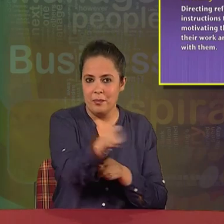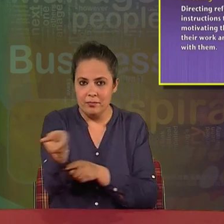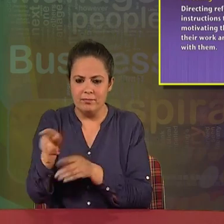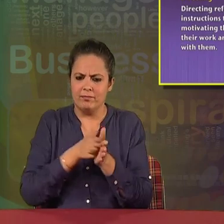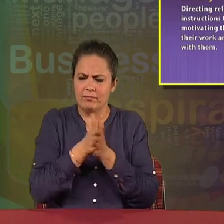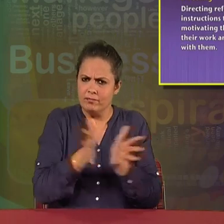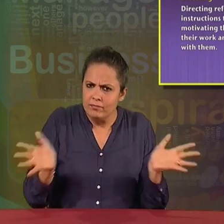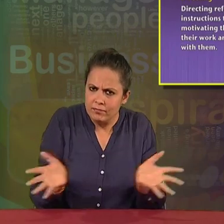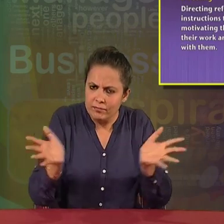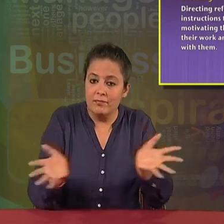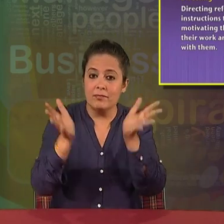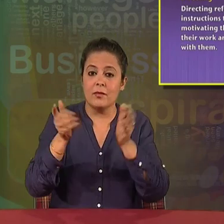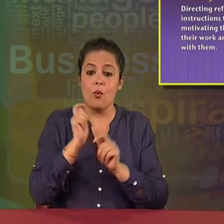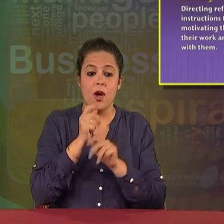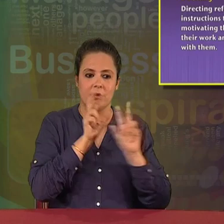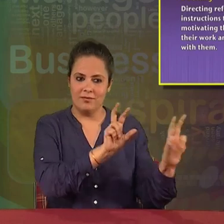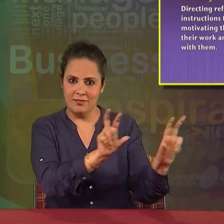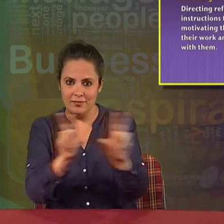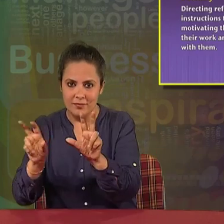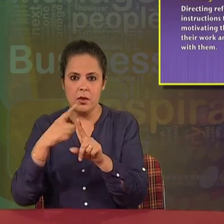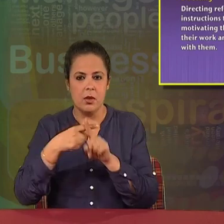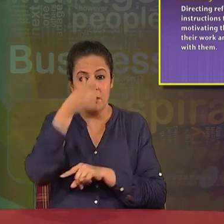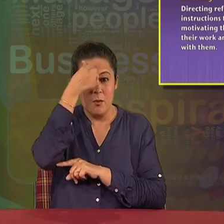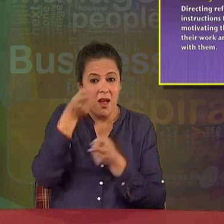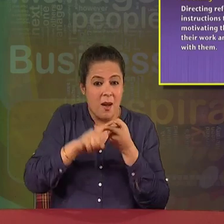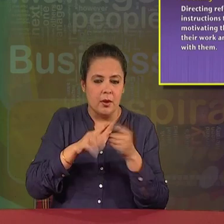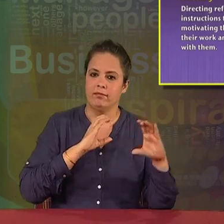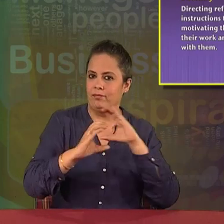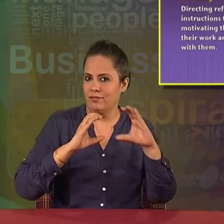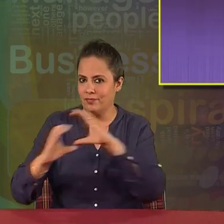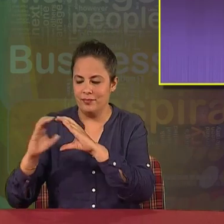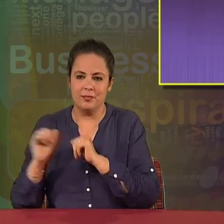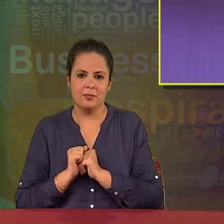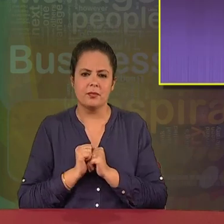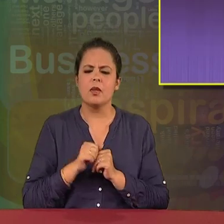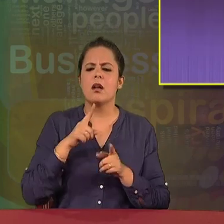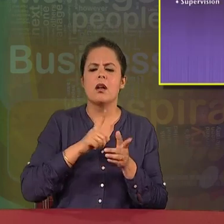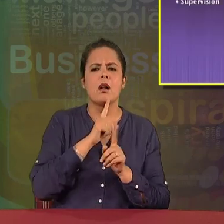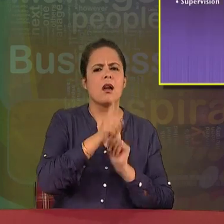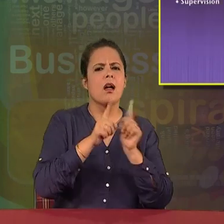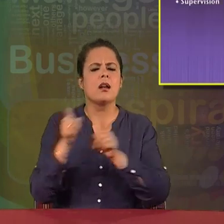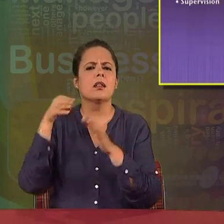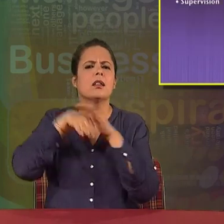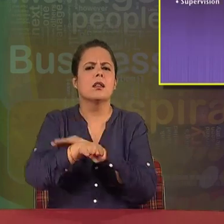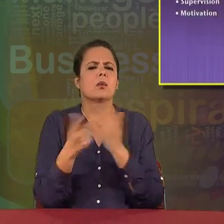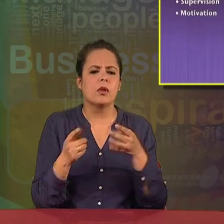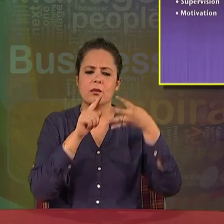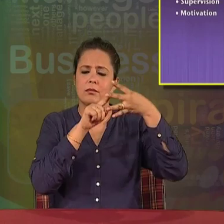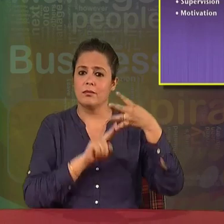motivating them, supervising their work, and communicating with them. It includes supervision,